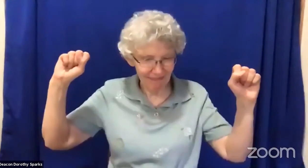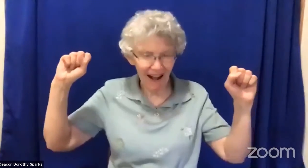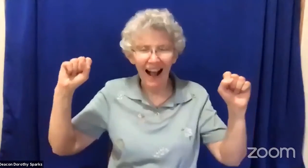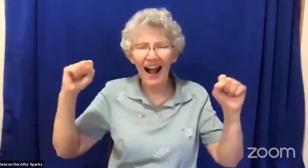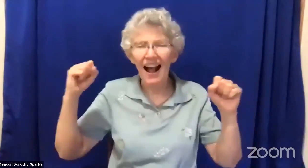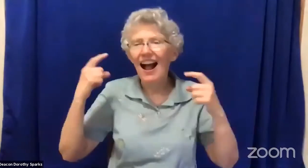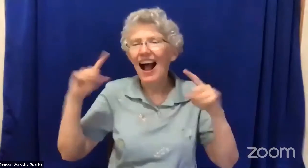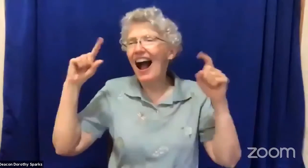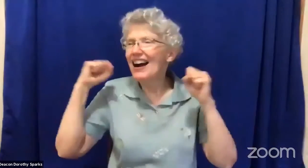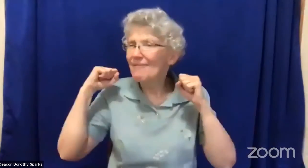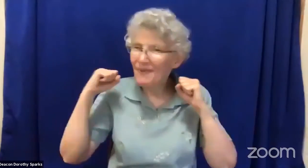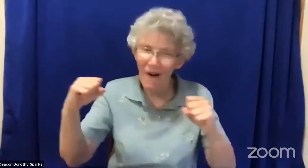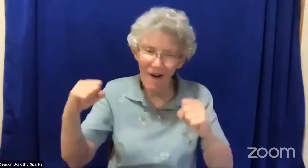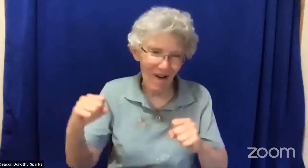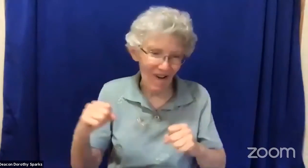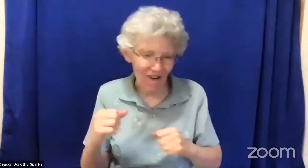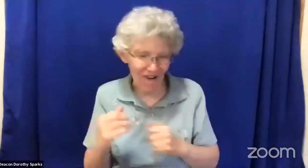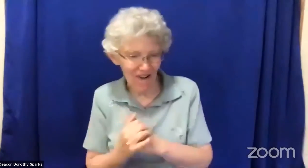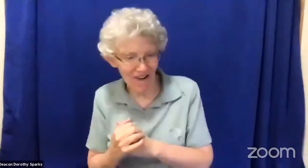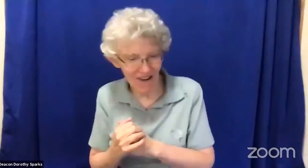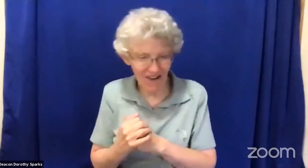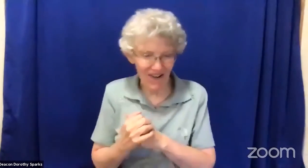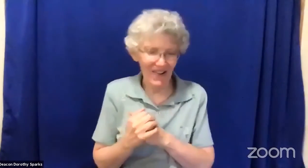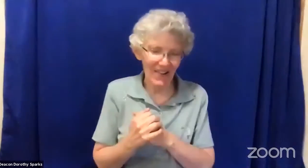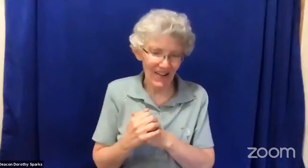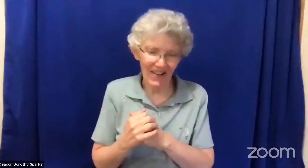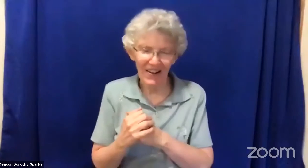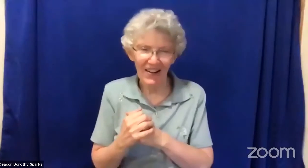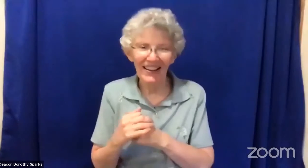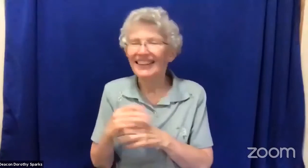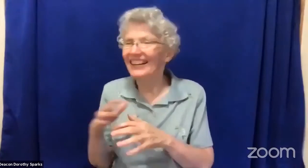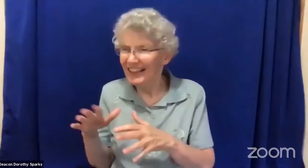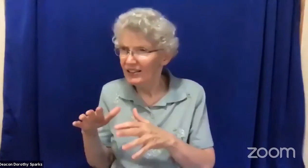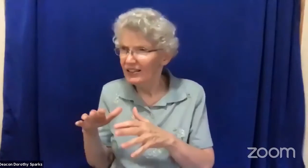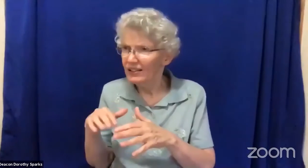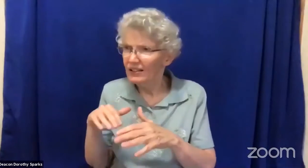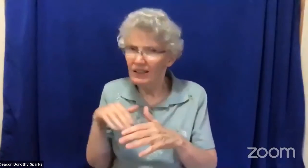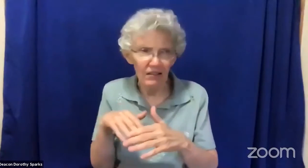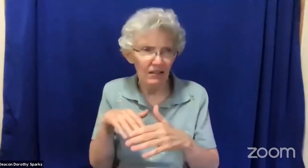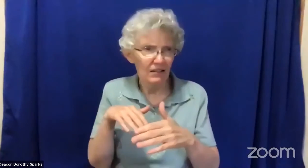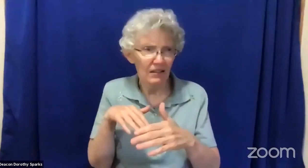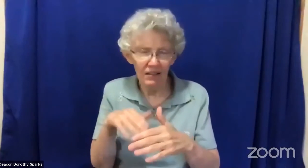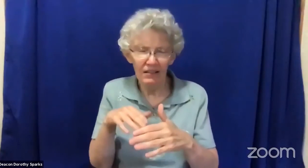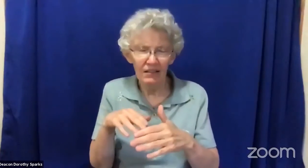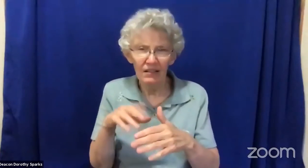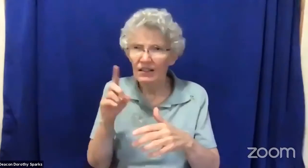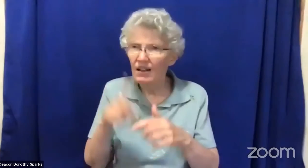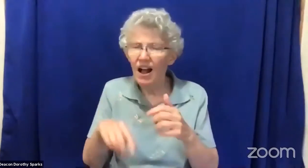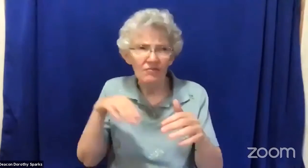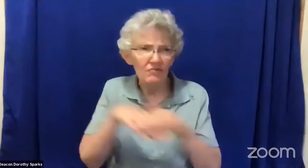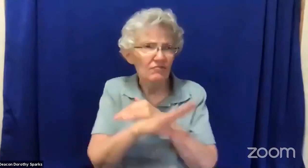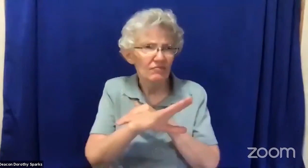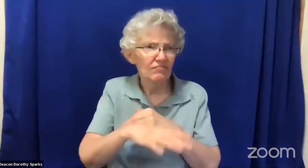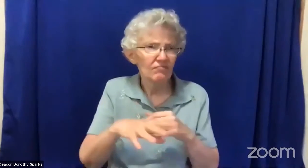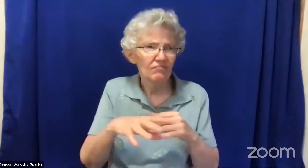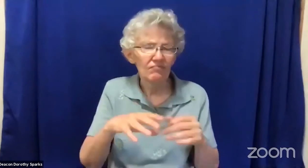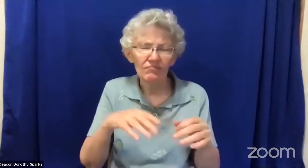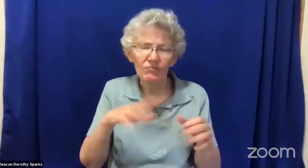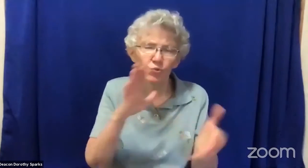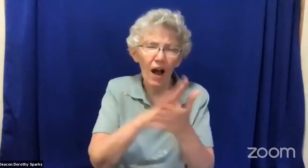decreed that slavery was no longer legal and that black people were